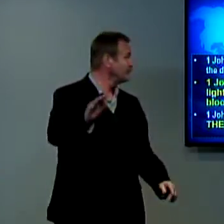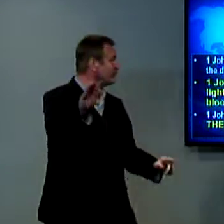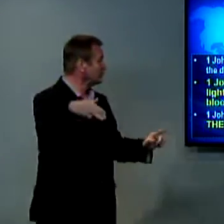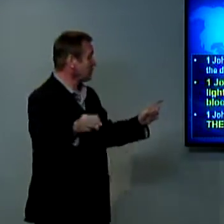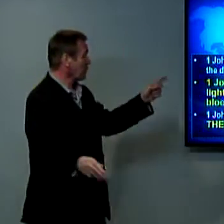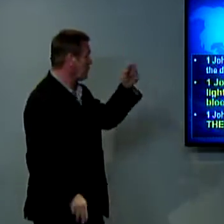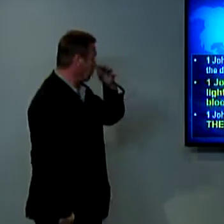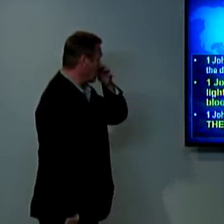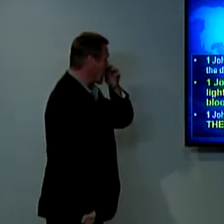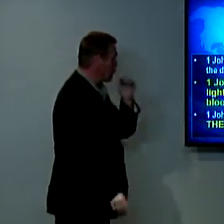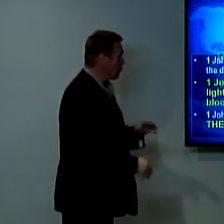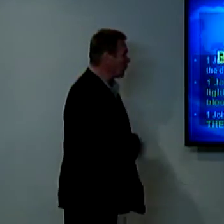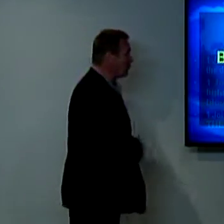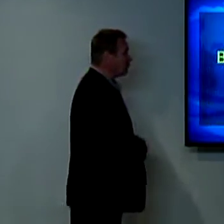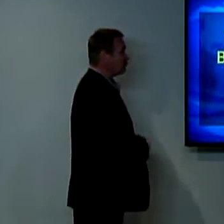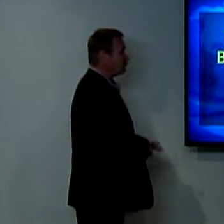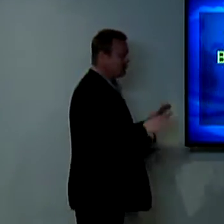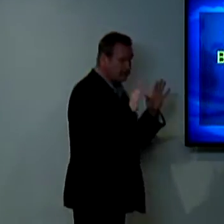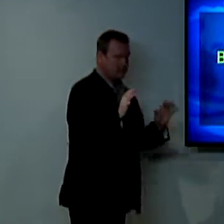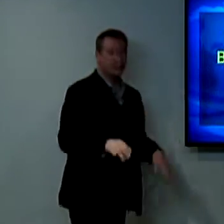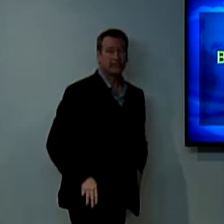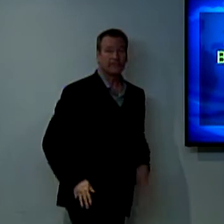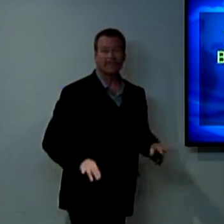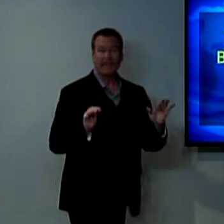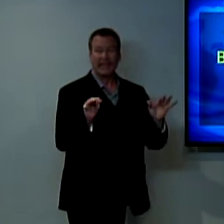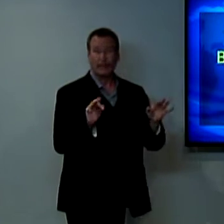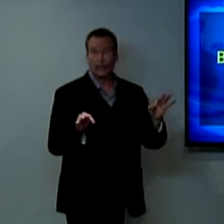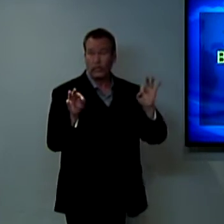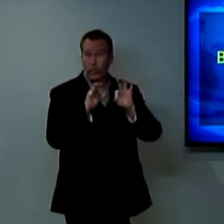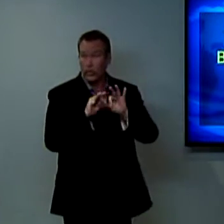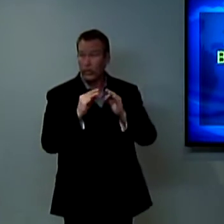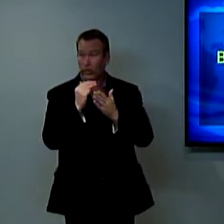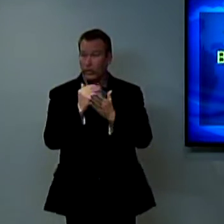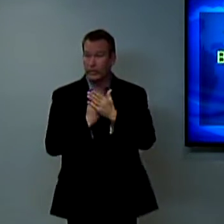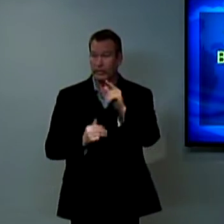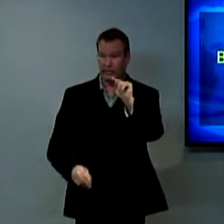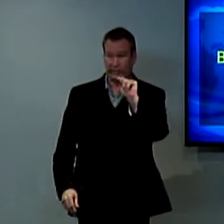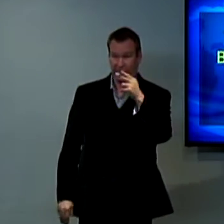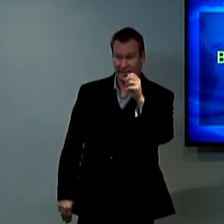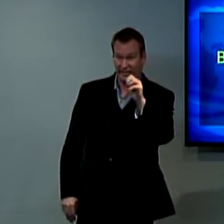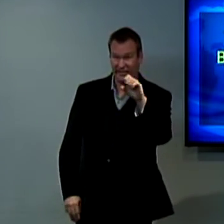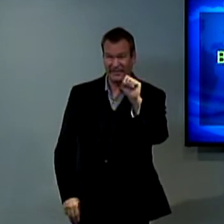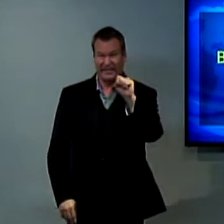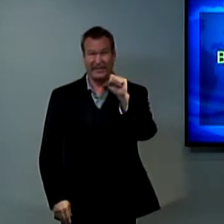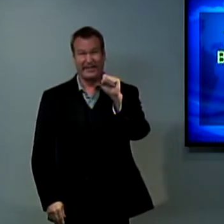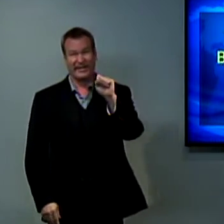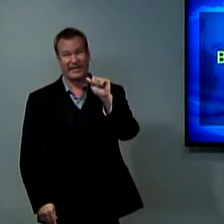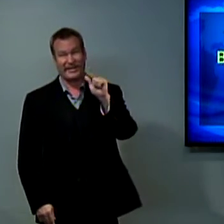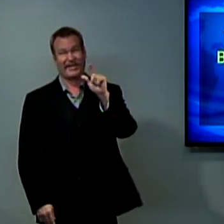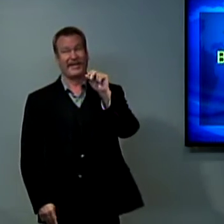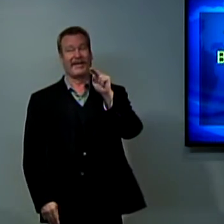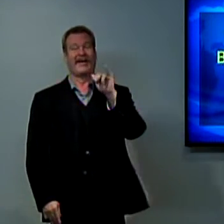I'm looking forward to that time, that time when there won't be any more struggle with sin. So we see in Acts